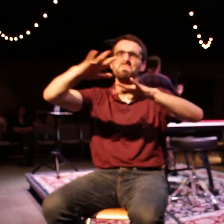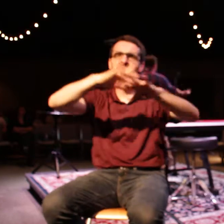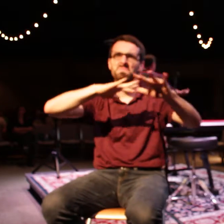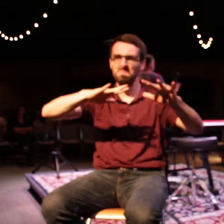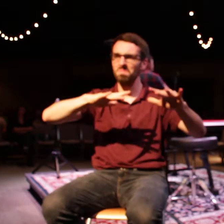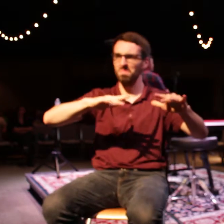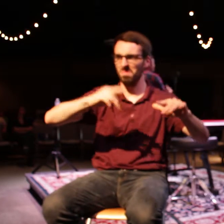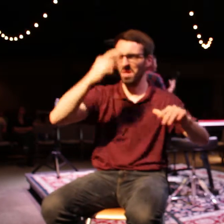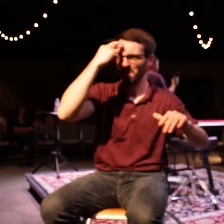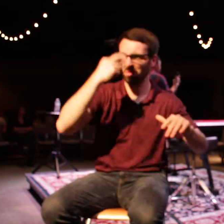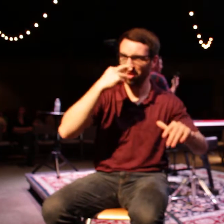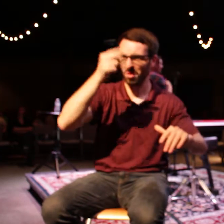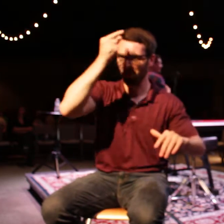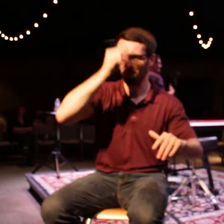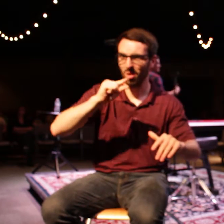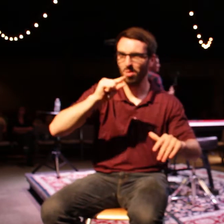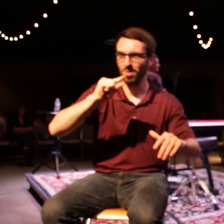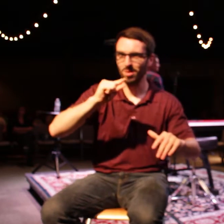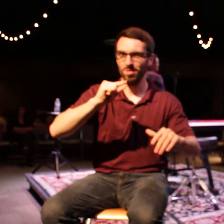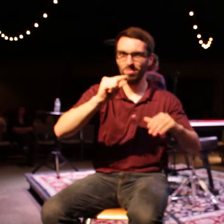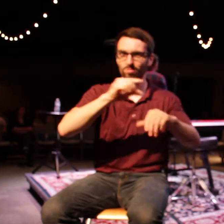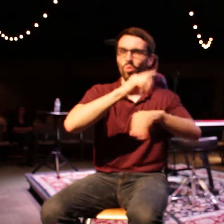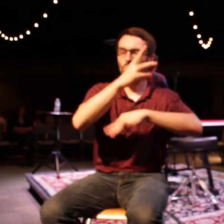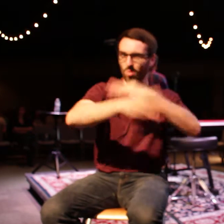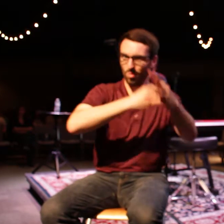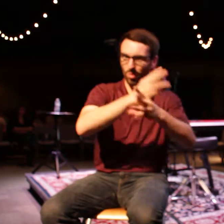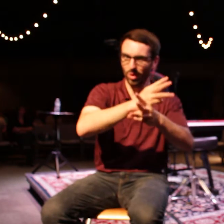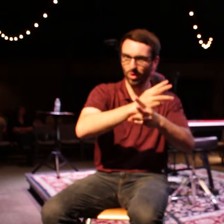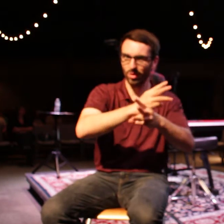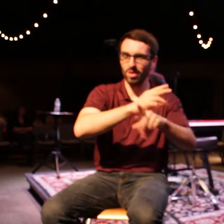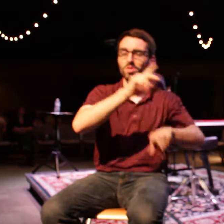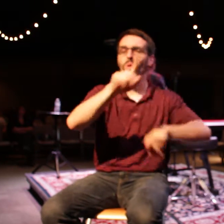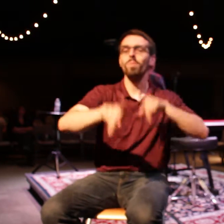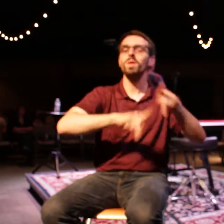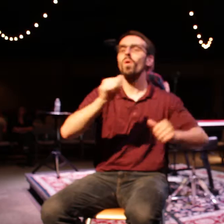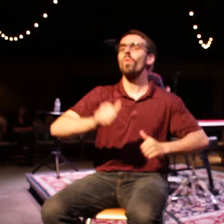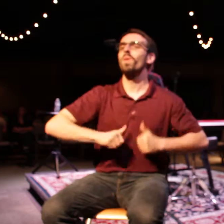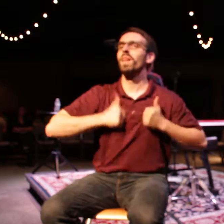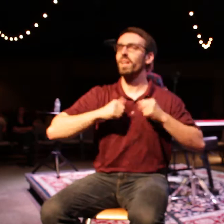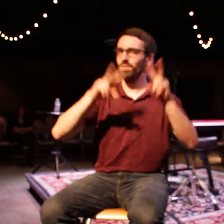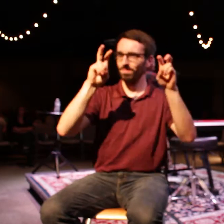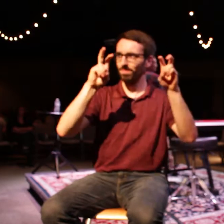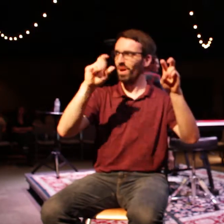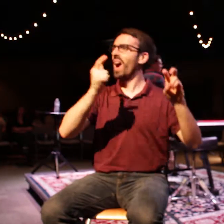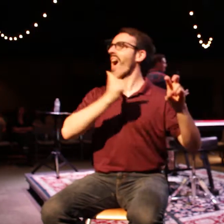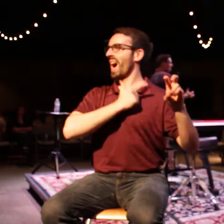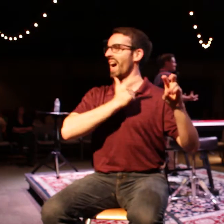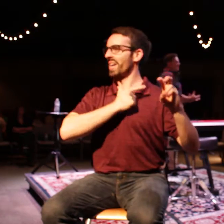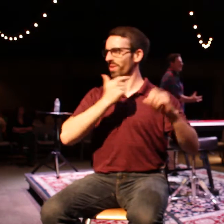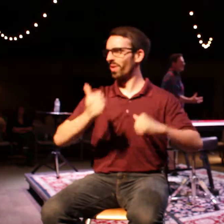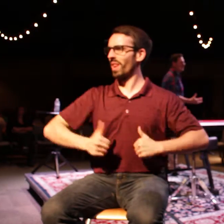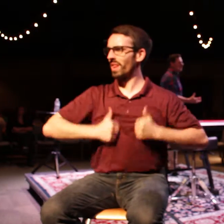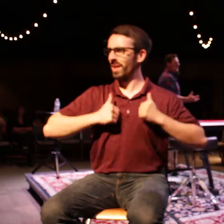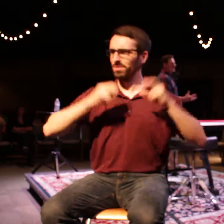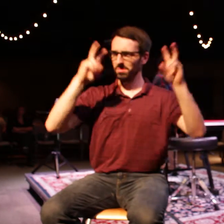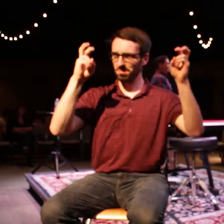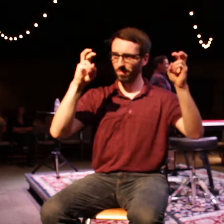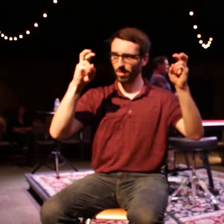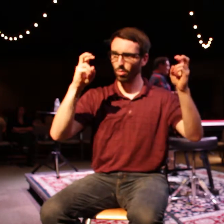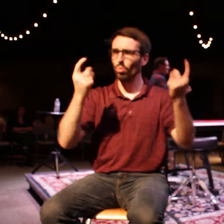would be people who would live idle lives, as Paul is talking about here in this passage. And what he's talking about is people who would sit in the public square, and they would sit